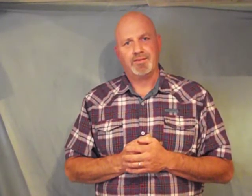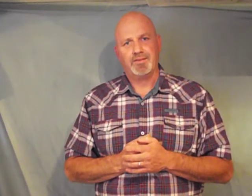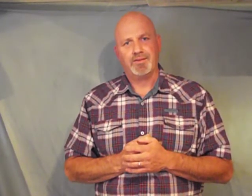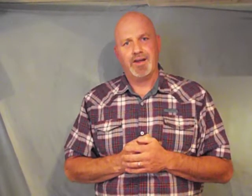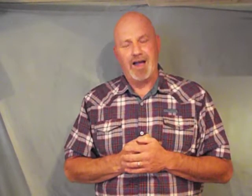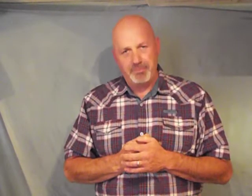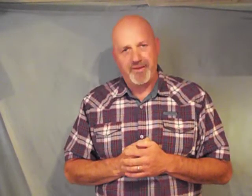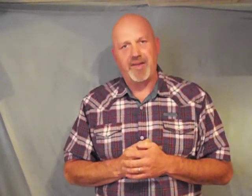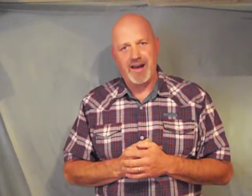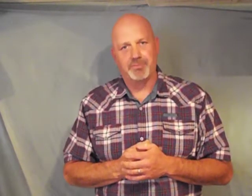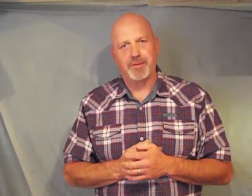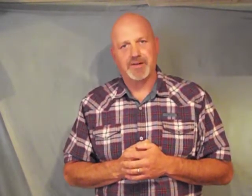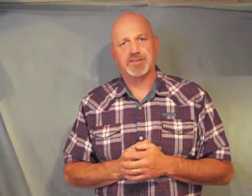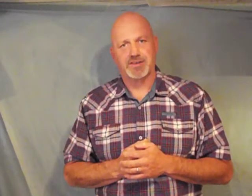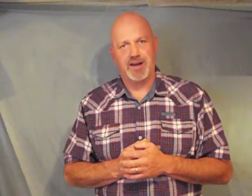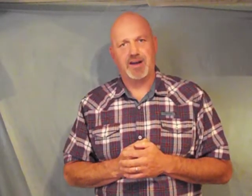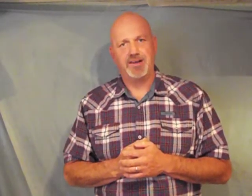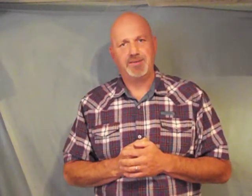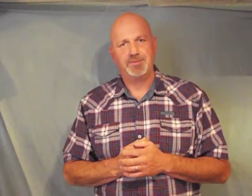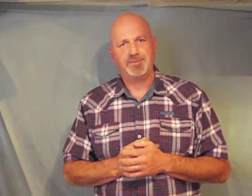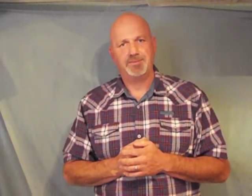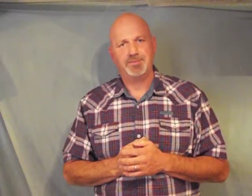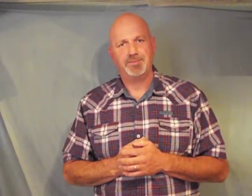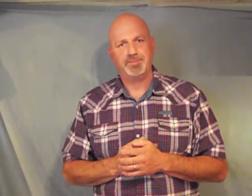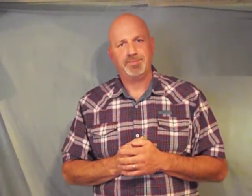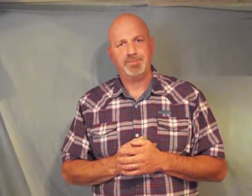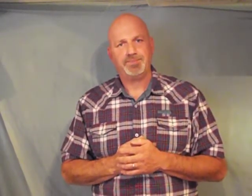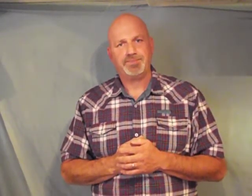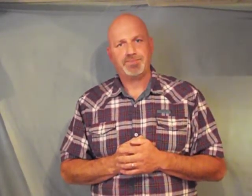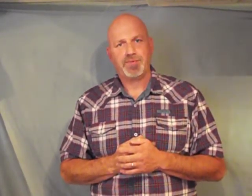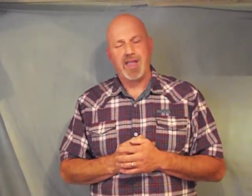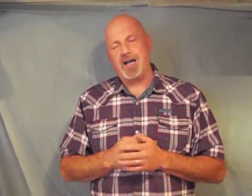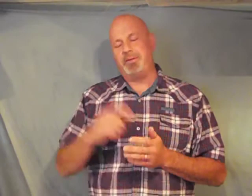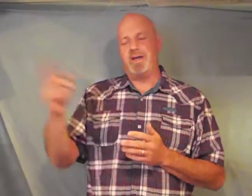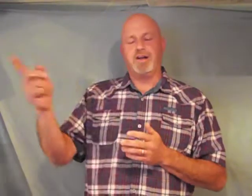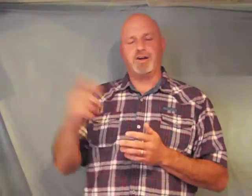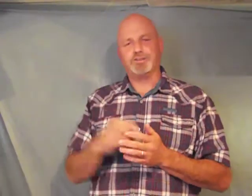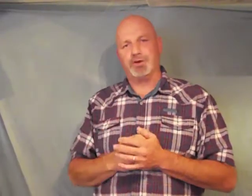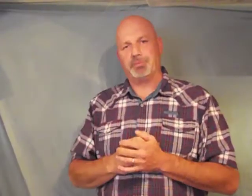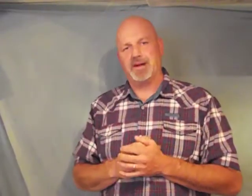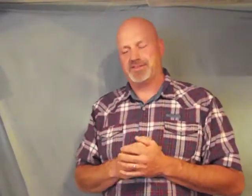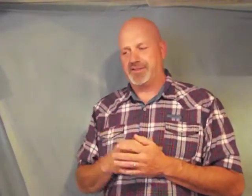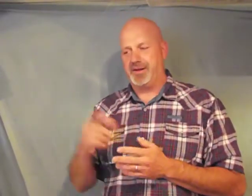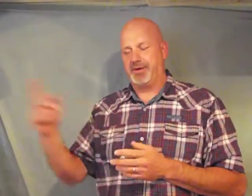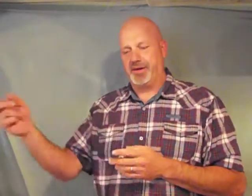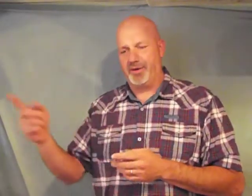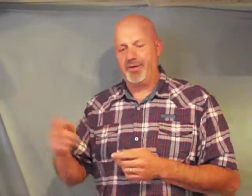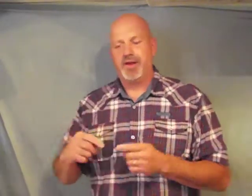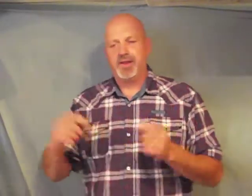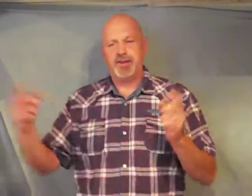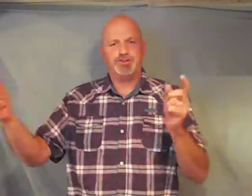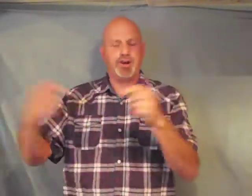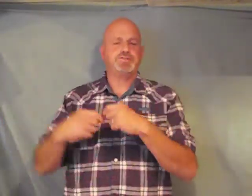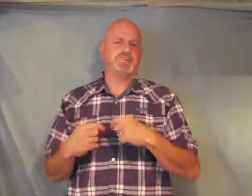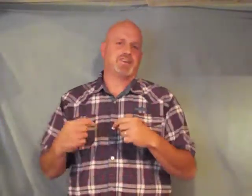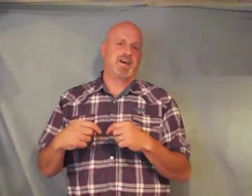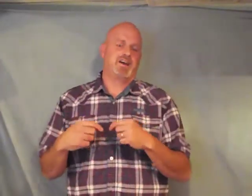I bet that impresses God I bet it also impresses him to know that churches come